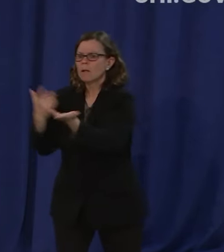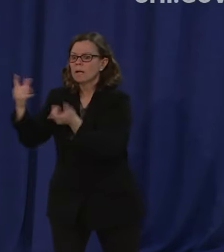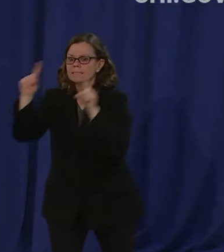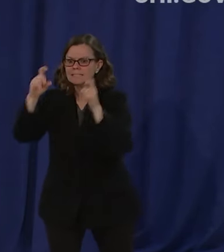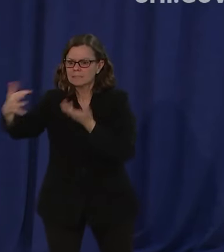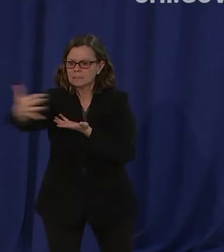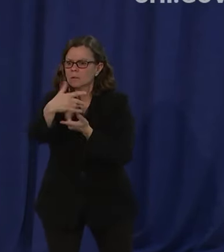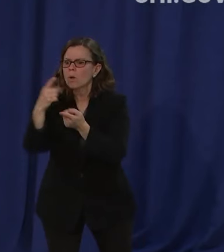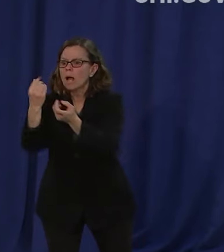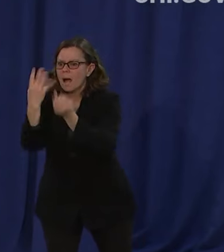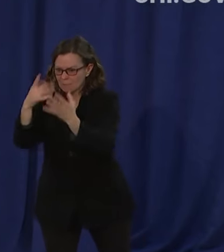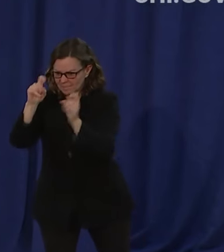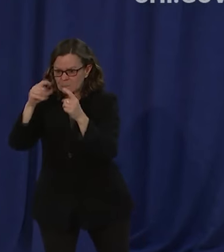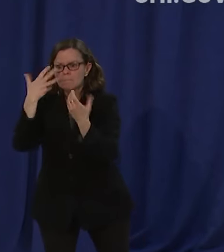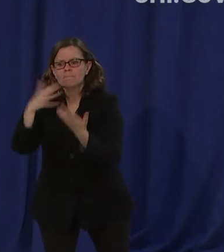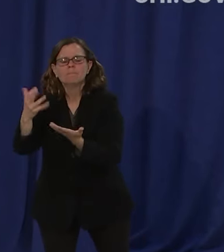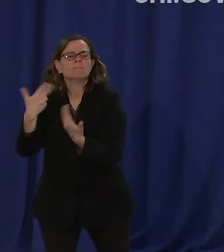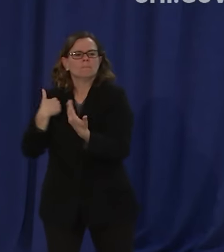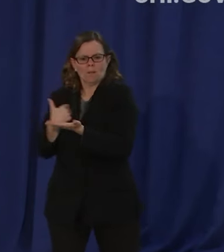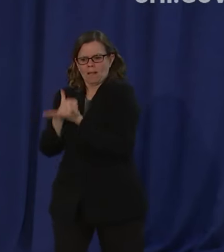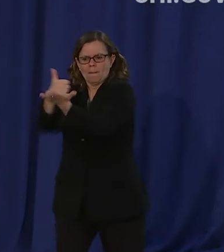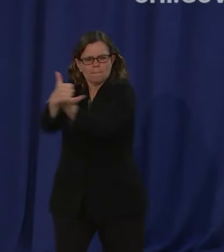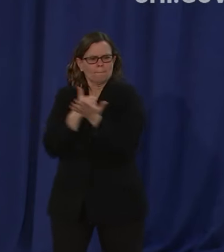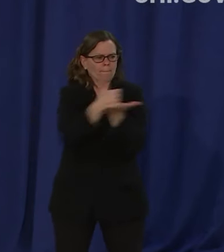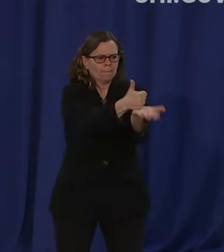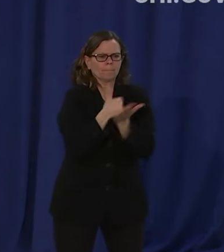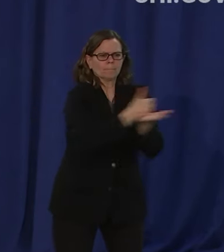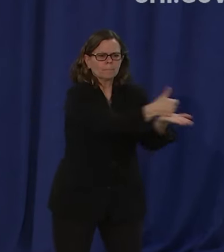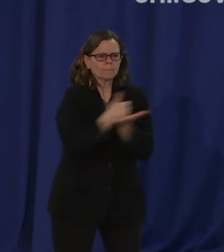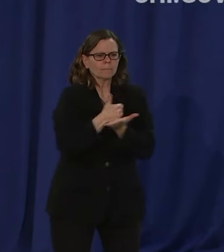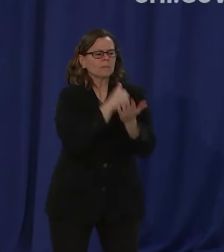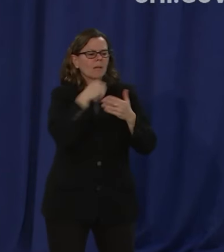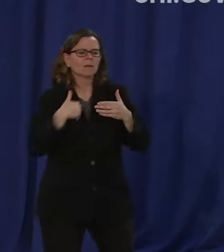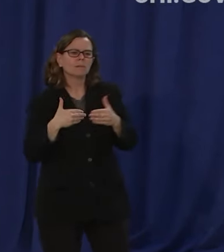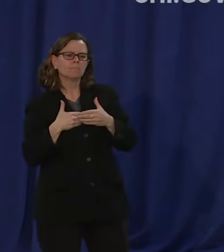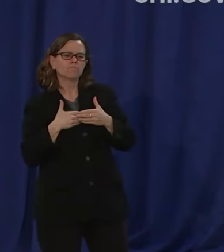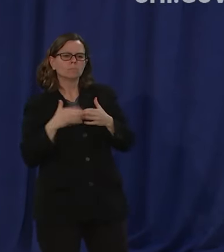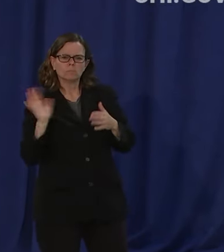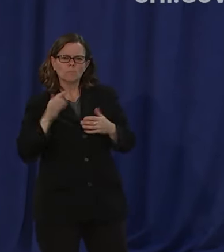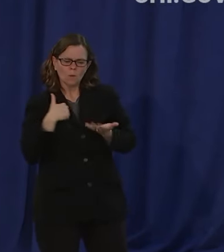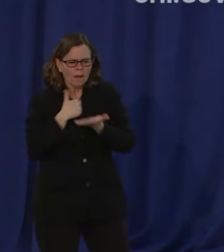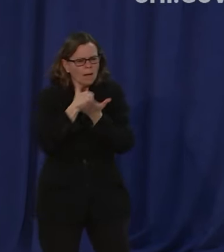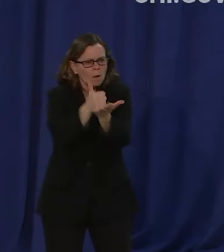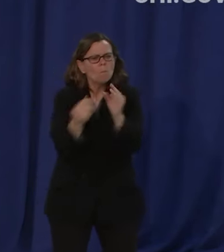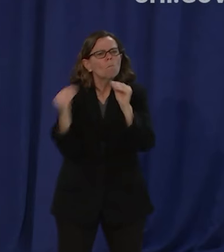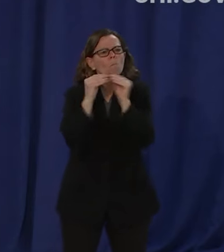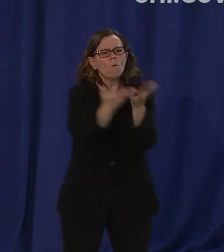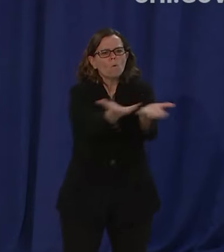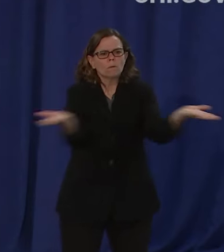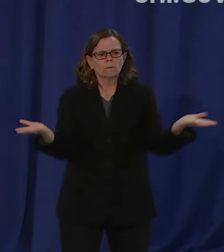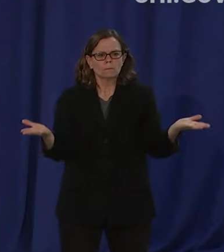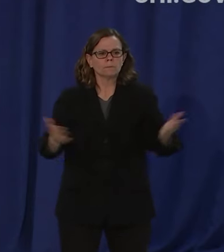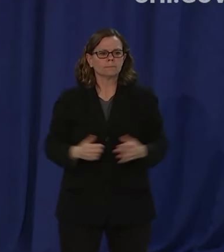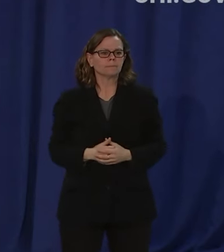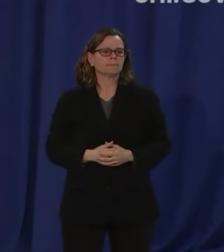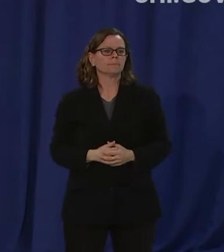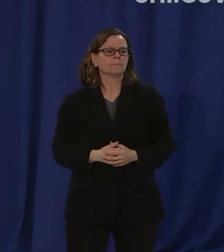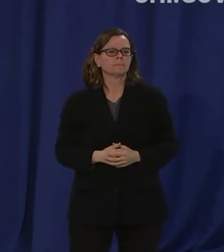can expand the footprint of people who are getting access to testing and testing is one of the milestones that i said that we have